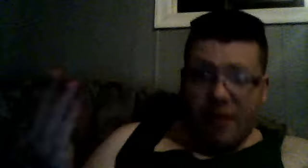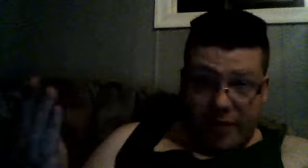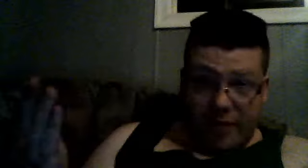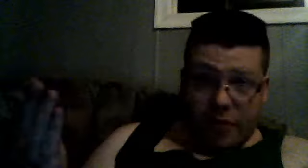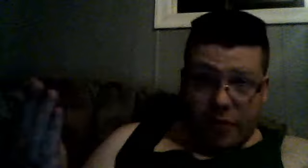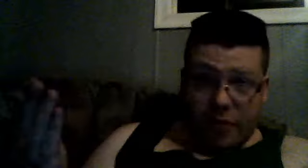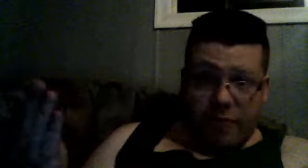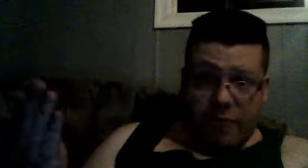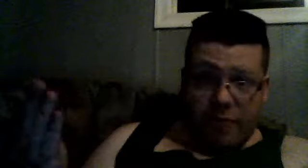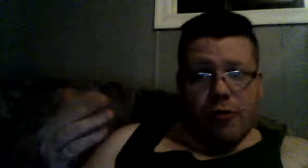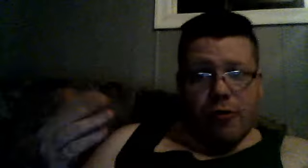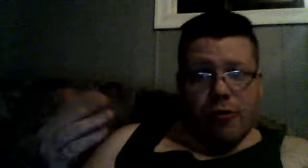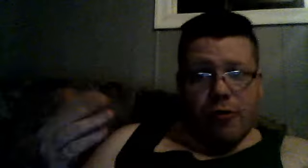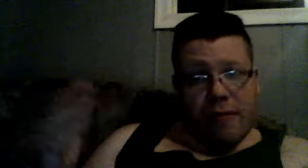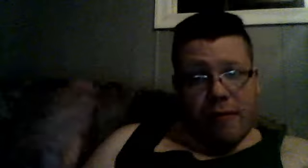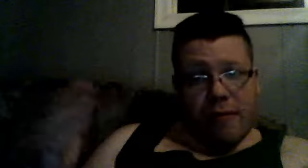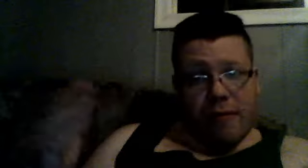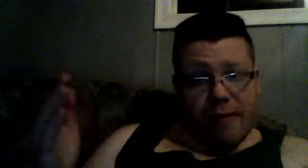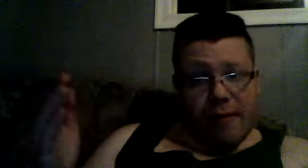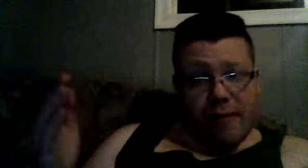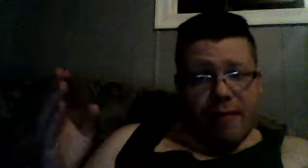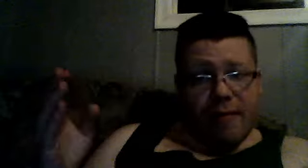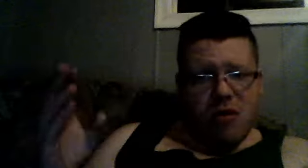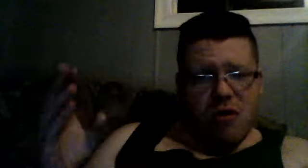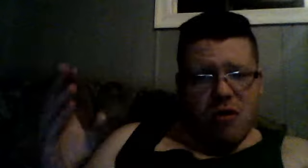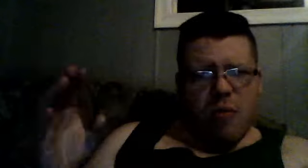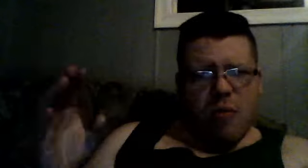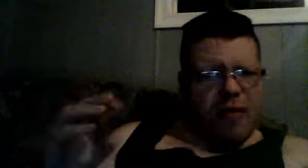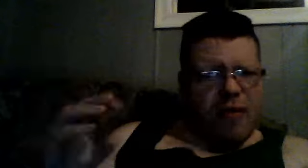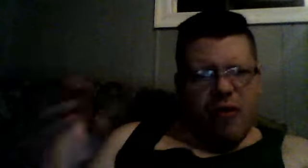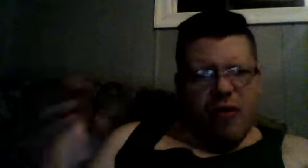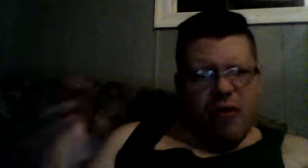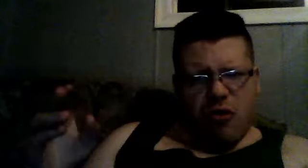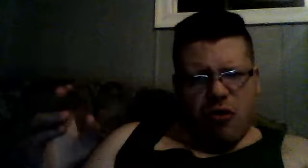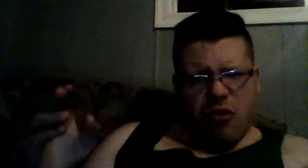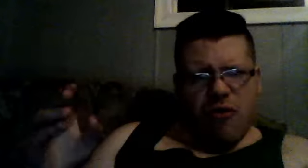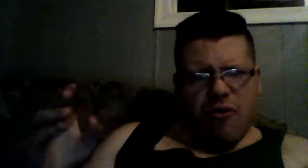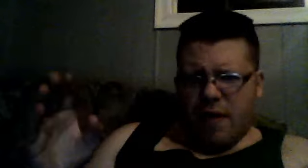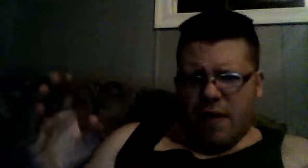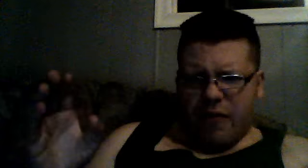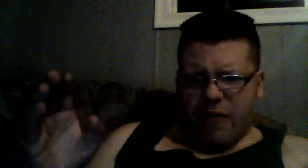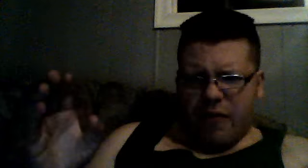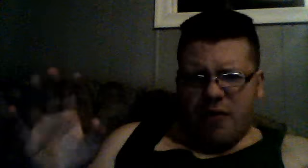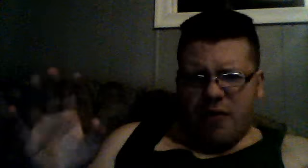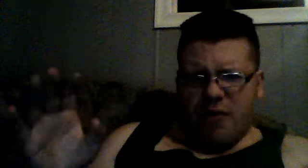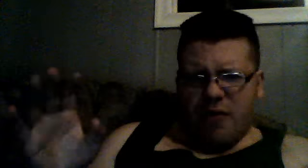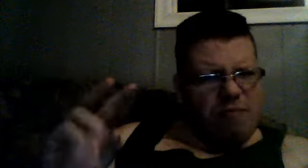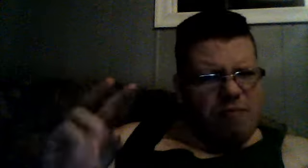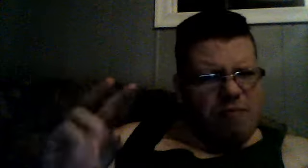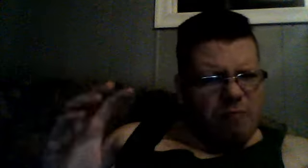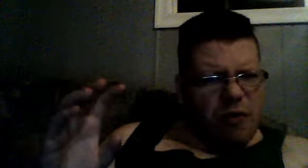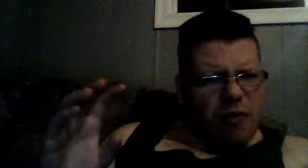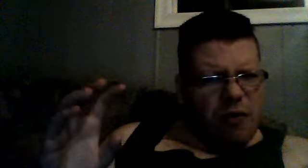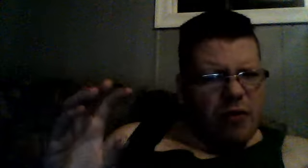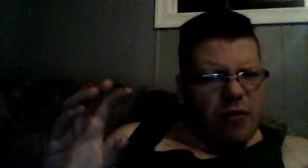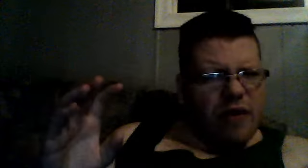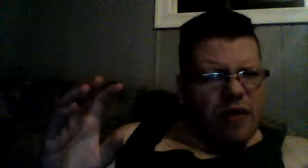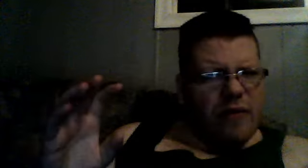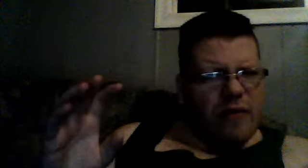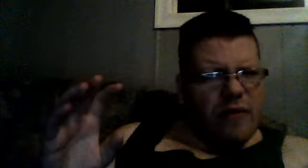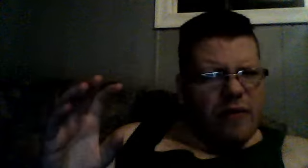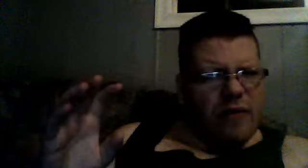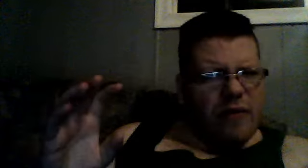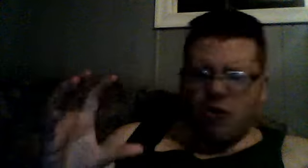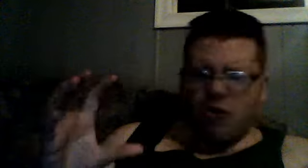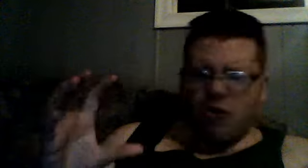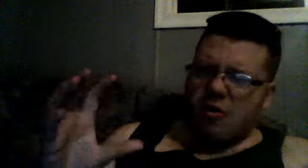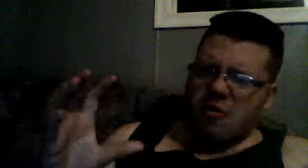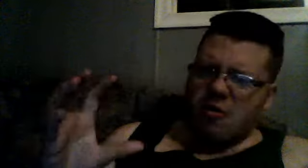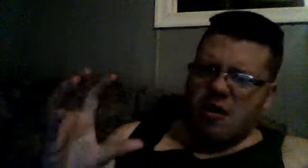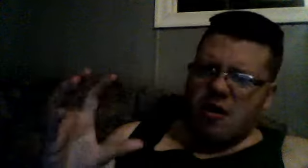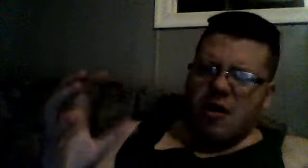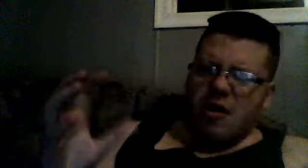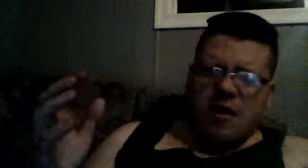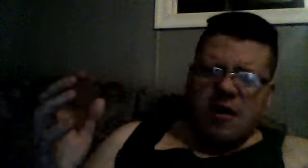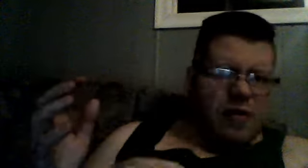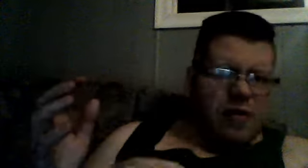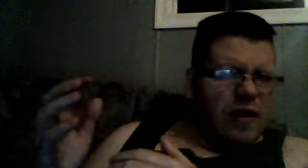an upgrade, who appeared in parts two and three, respectively, which, both forms were different in